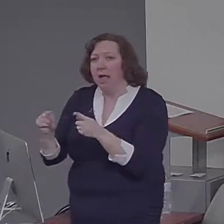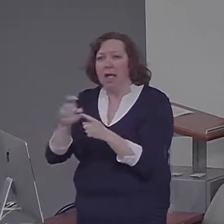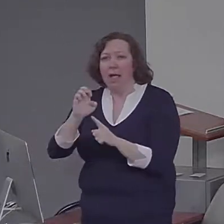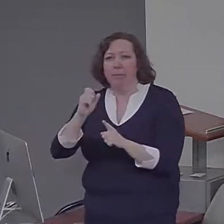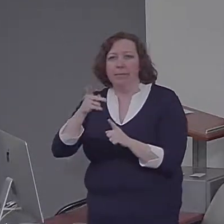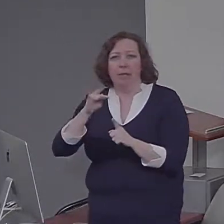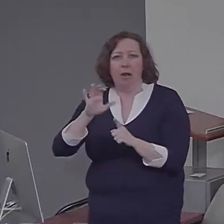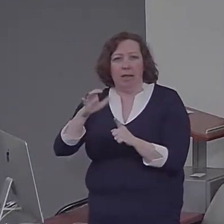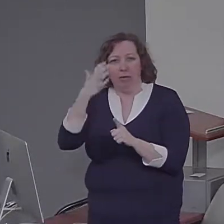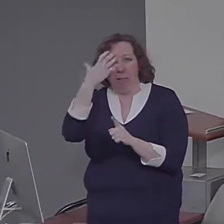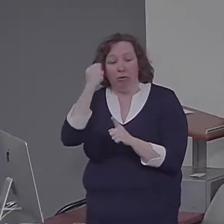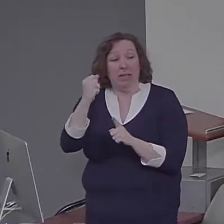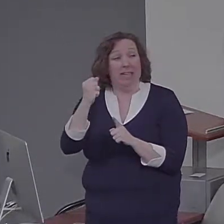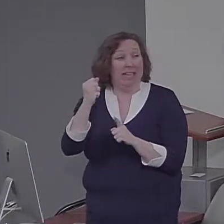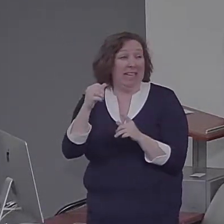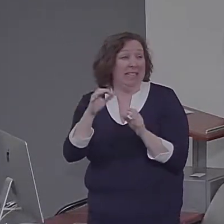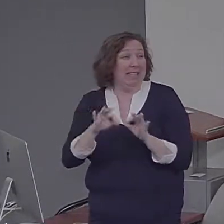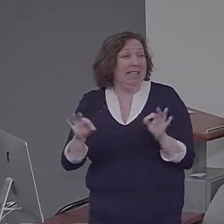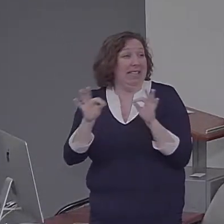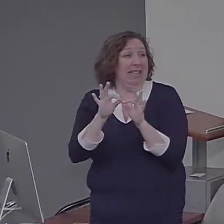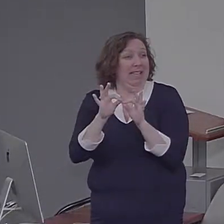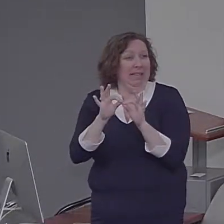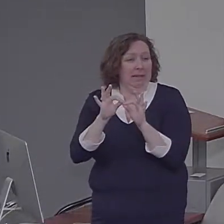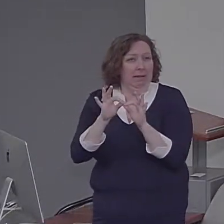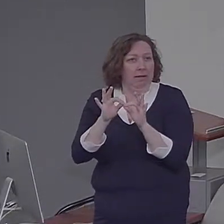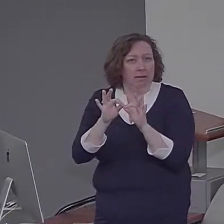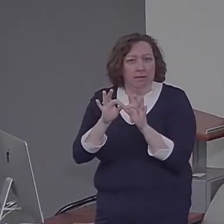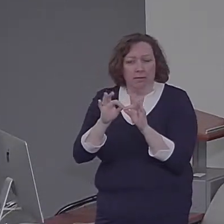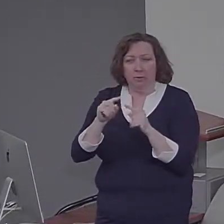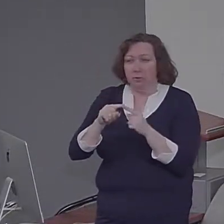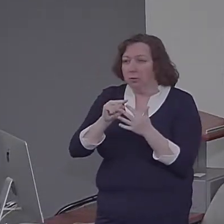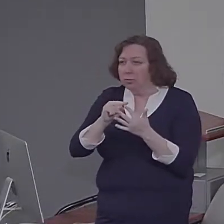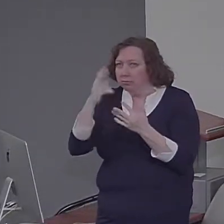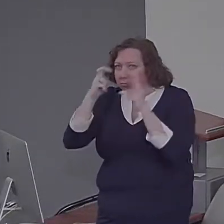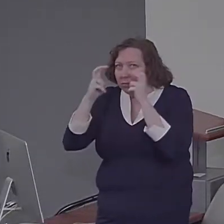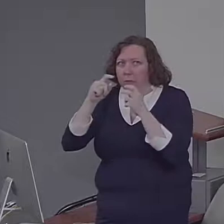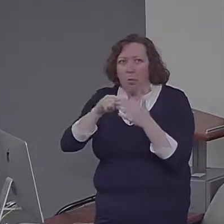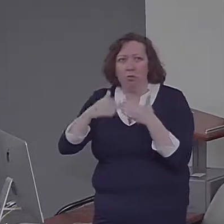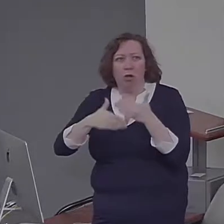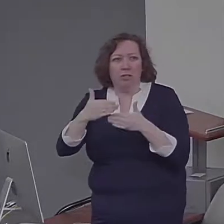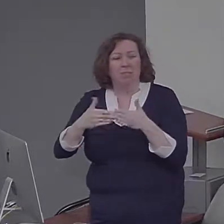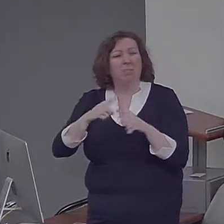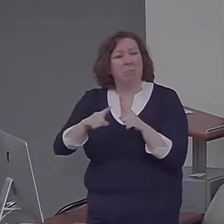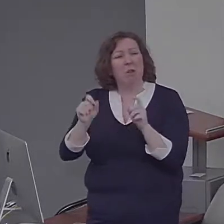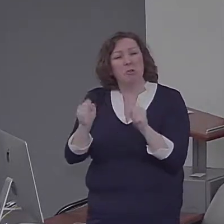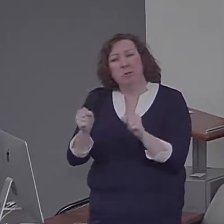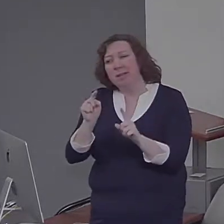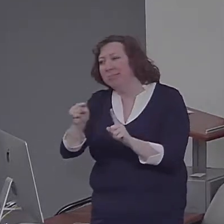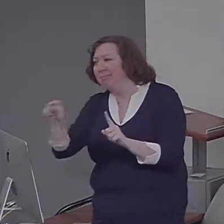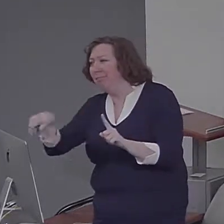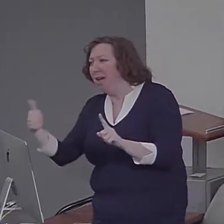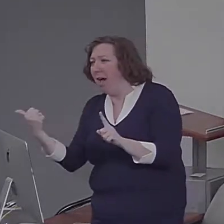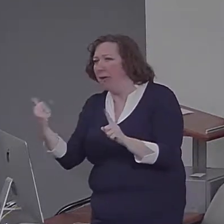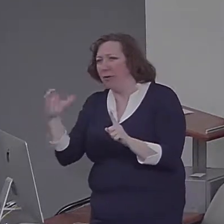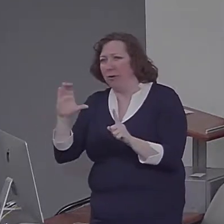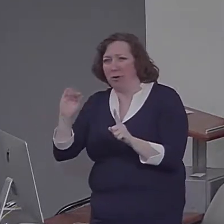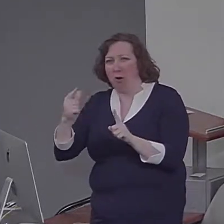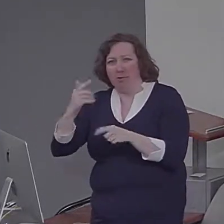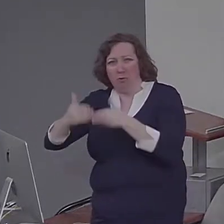also be semantic memory. could also be broader cognitive processes that are impaired in these groups and might similarly affect remembering the